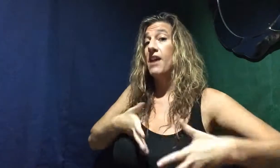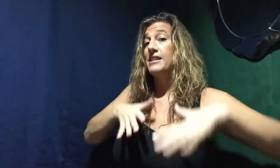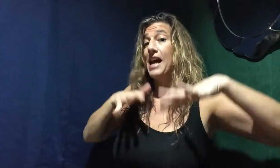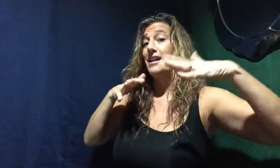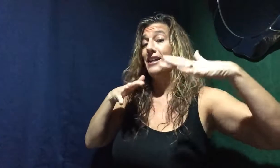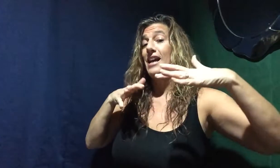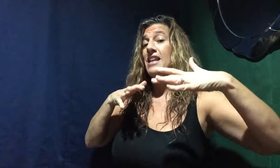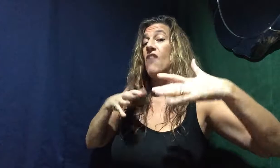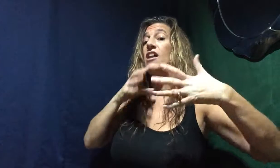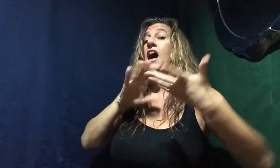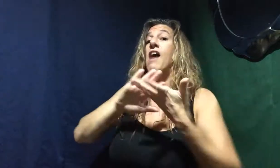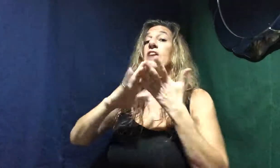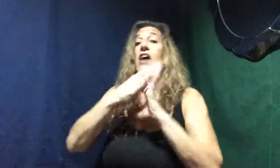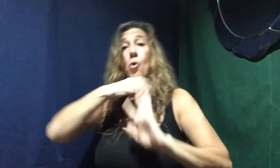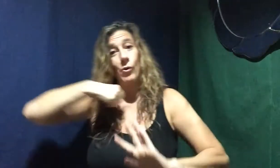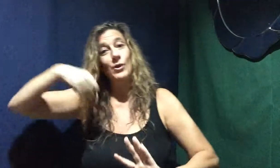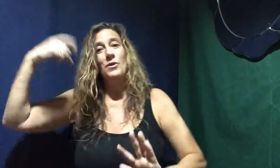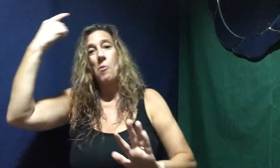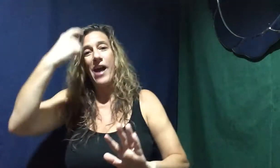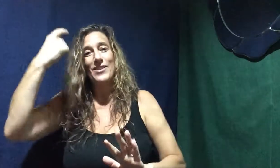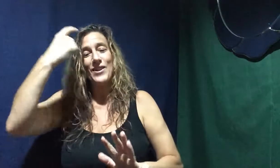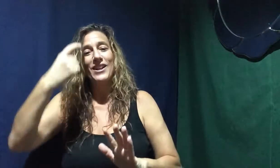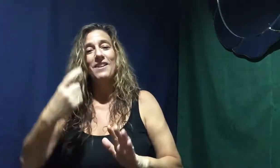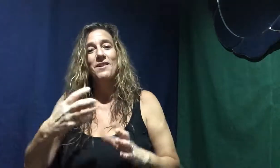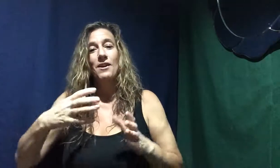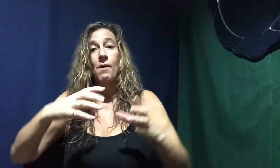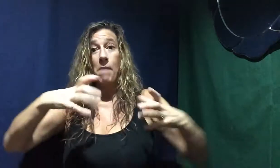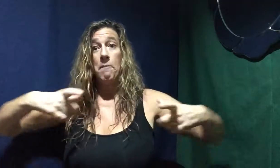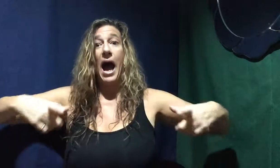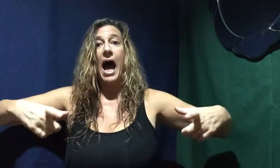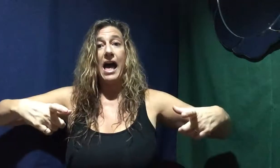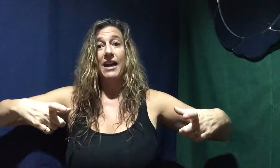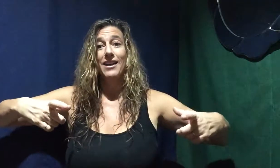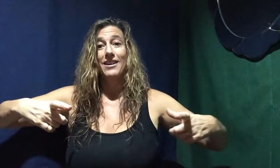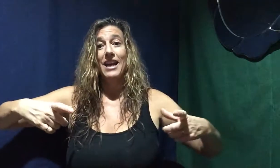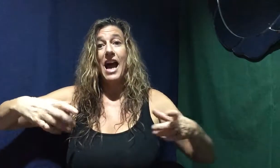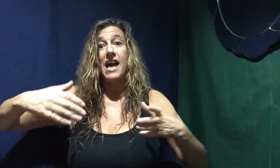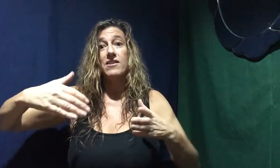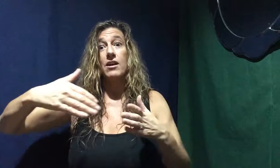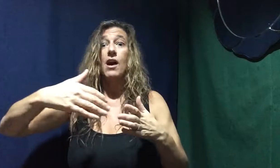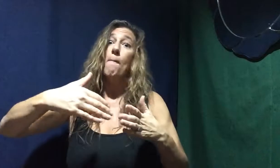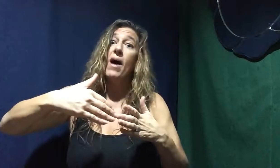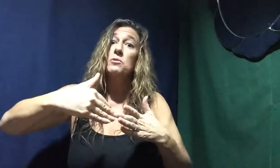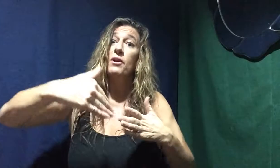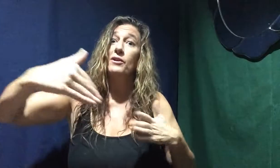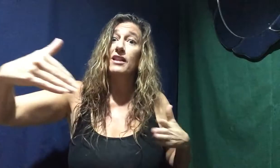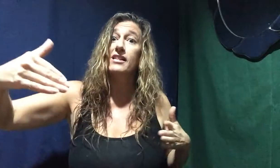anxiety. And now that I've gotten older and wiser, my pie has a much bigger slice